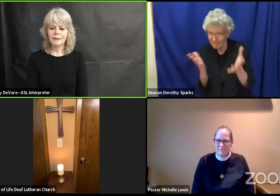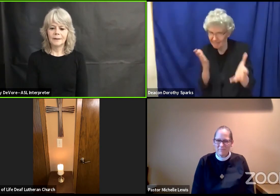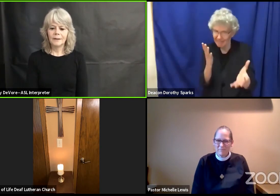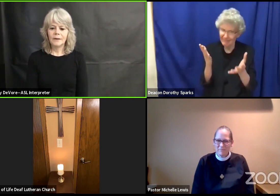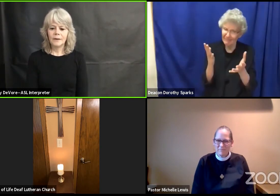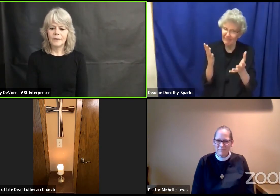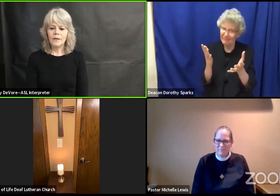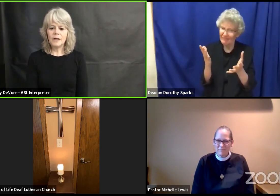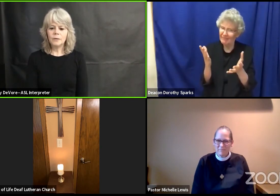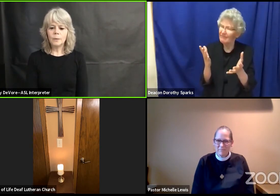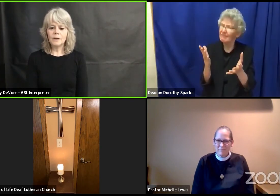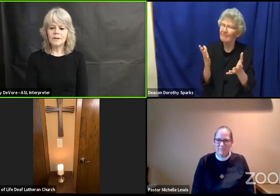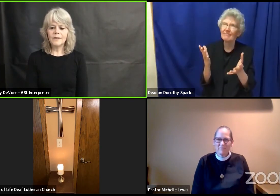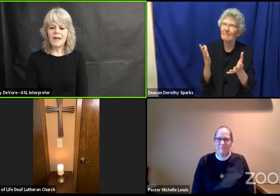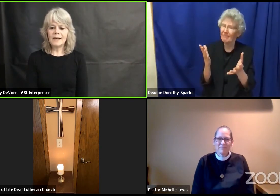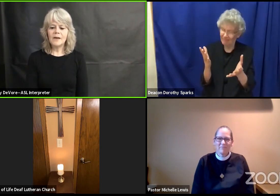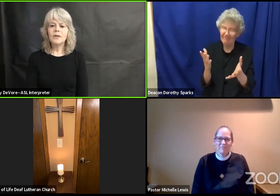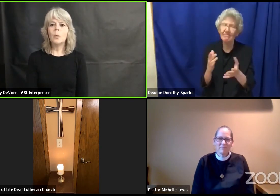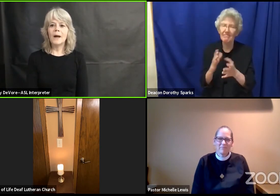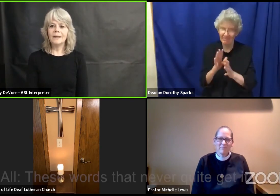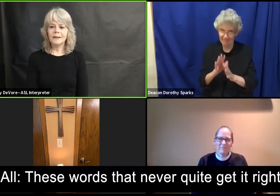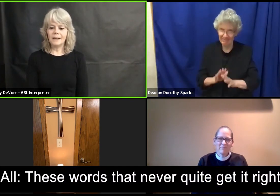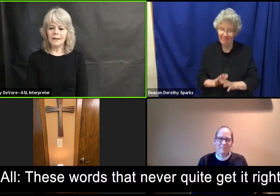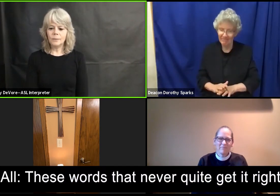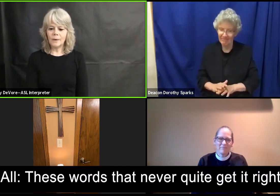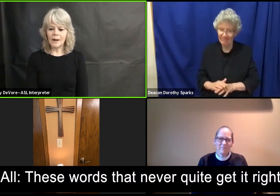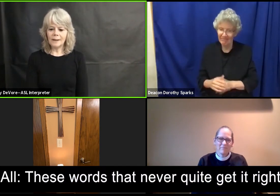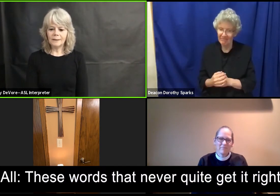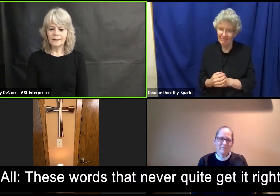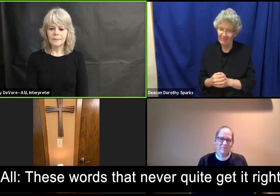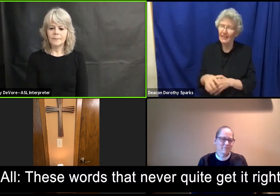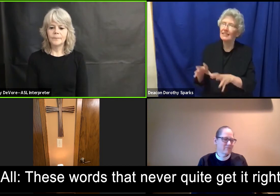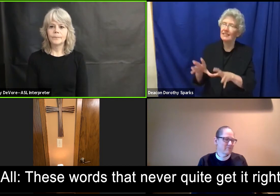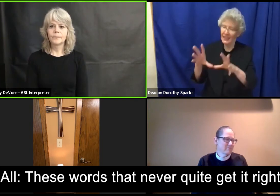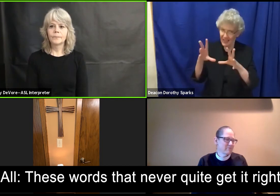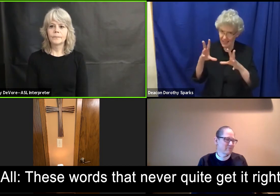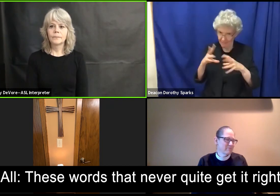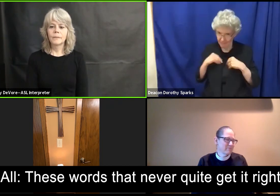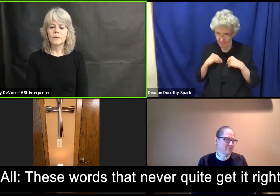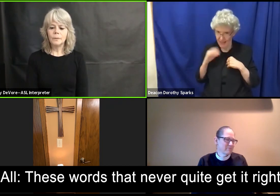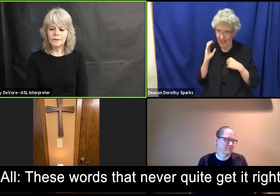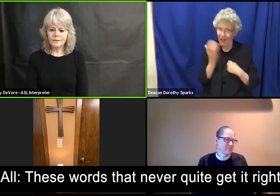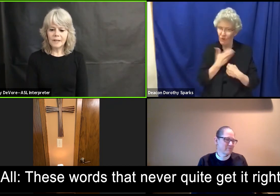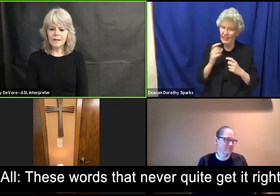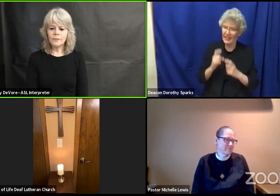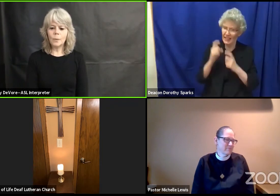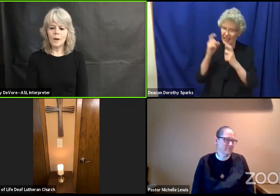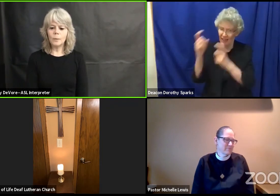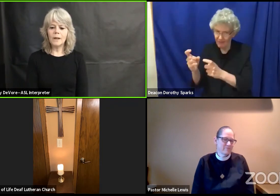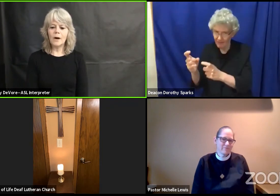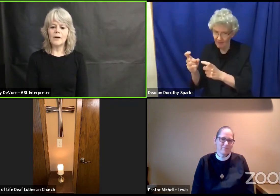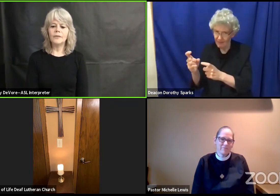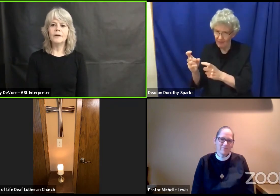these words that never quite get it right receive what we offer